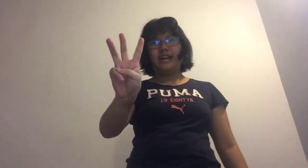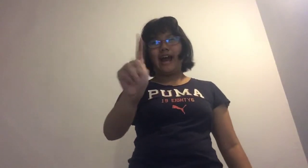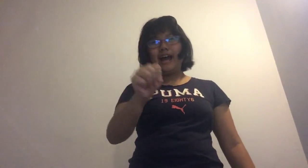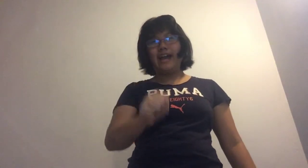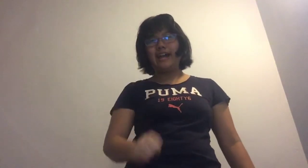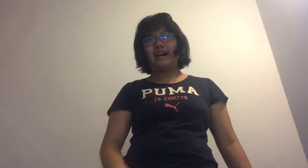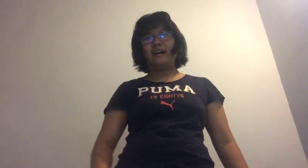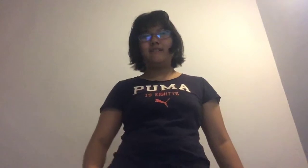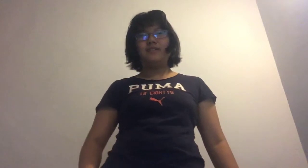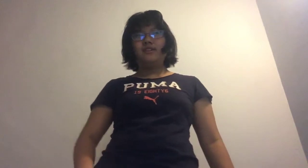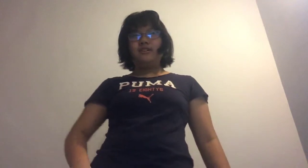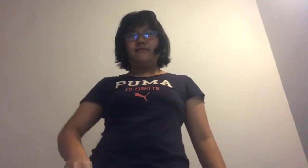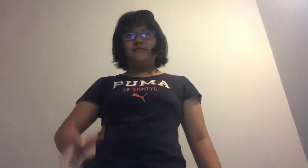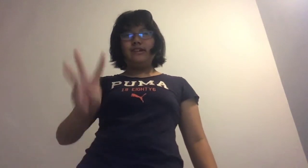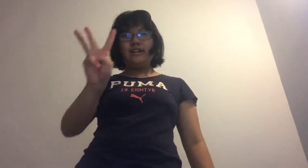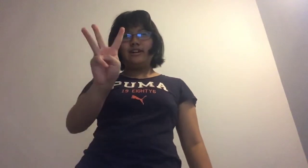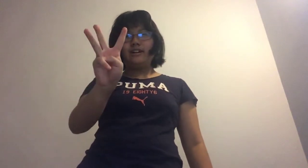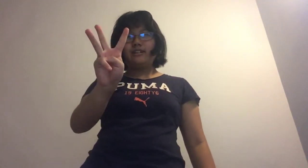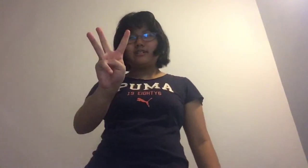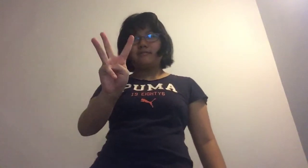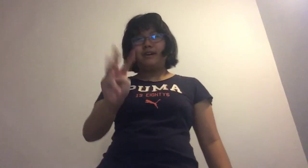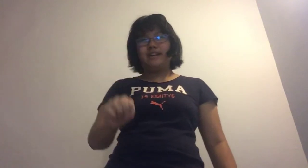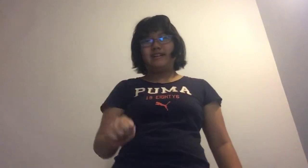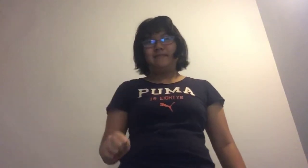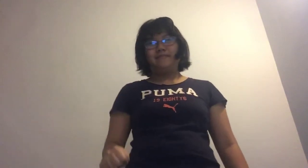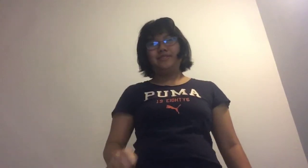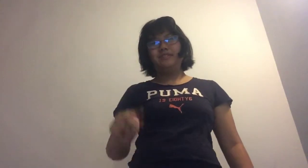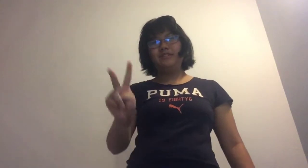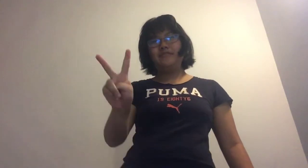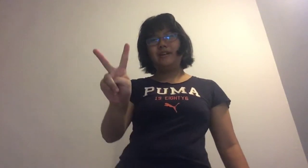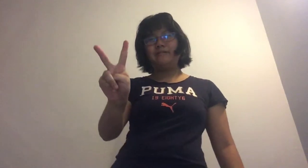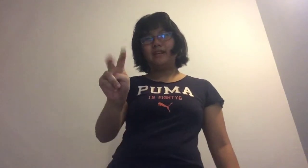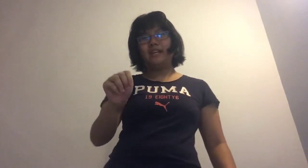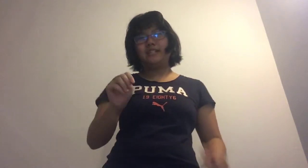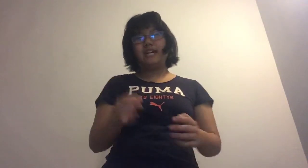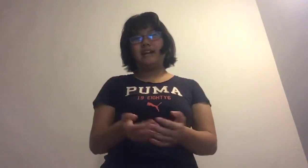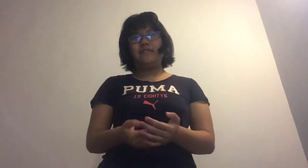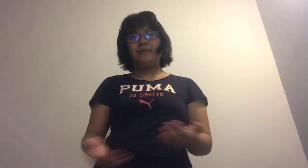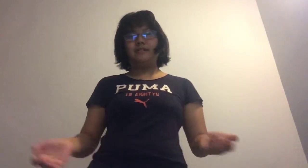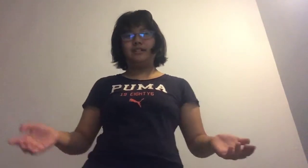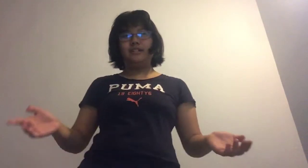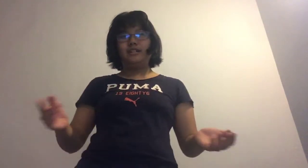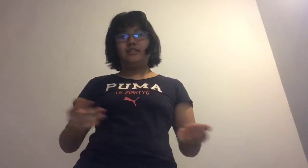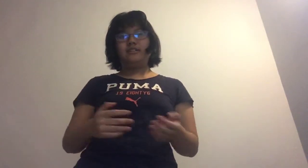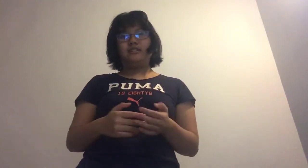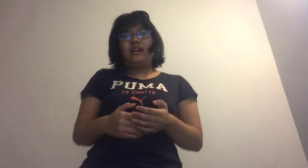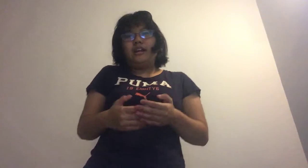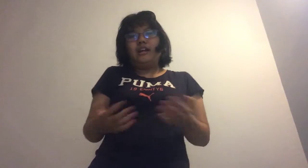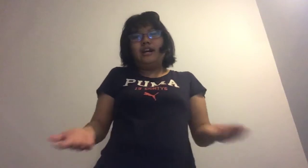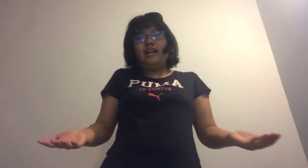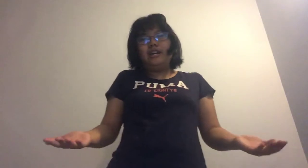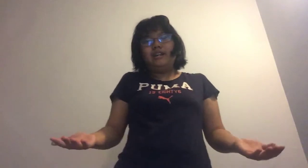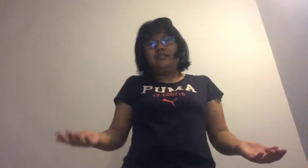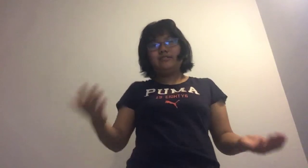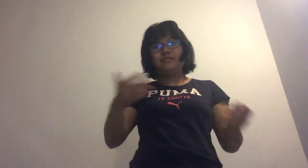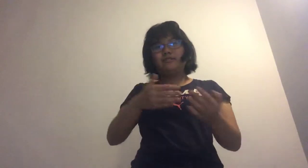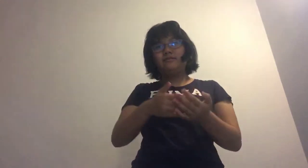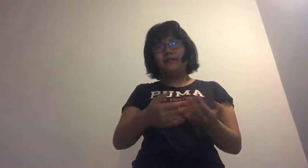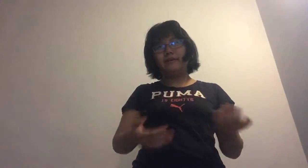I have three dogs, but two of them died from illness since like 9 years old when